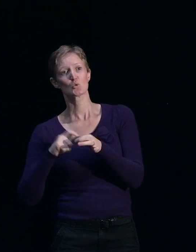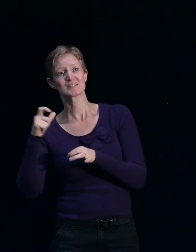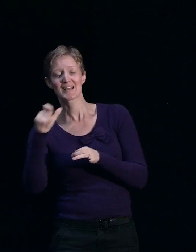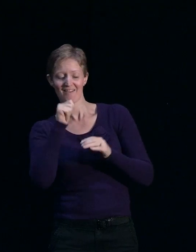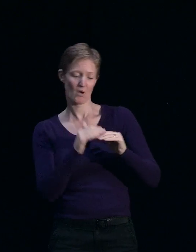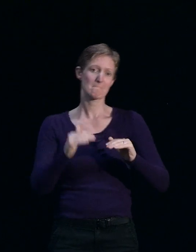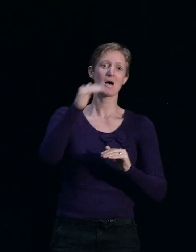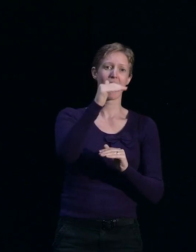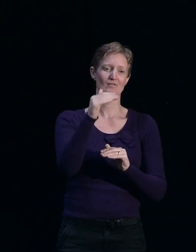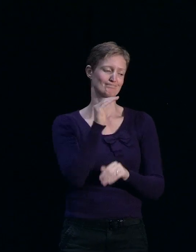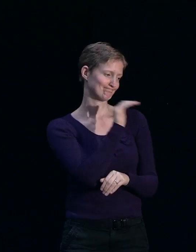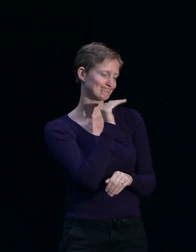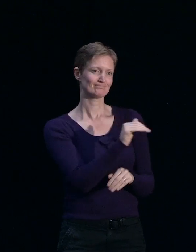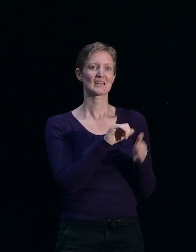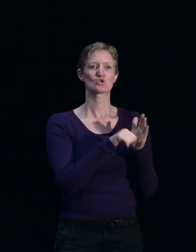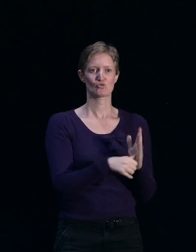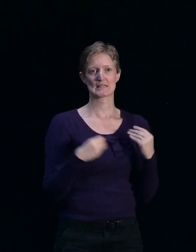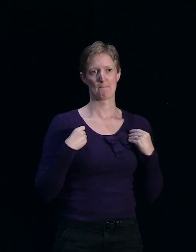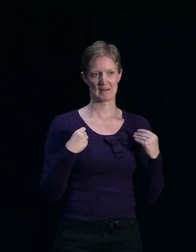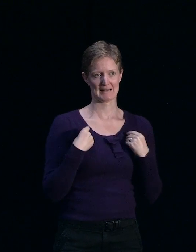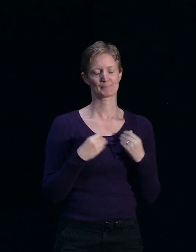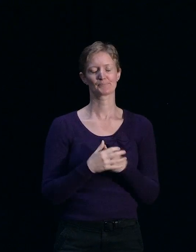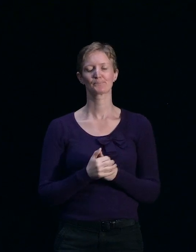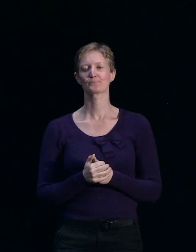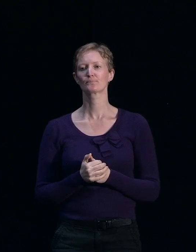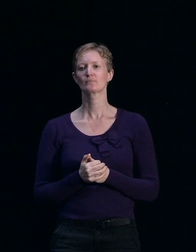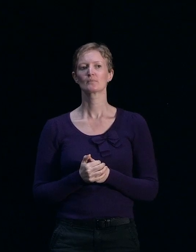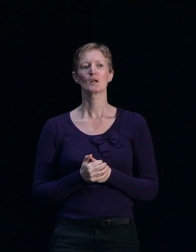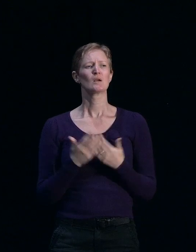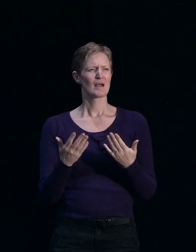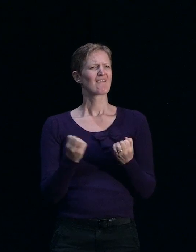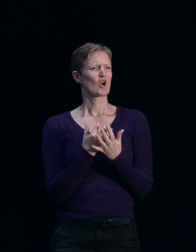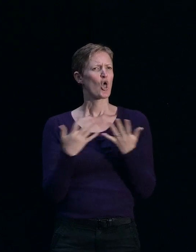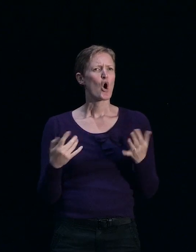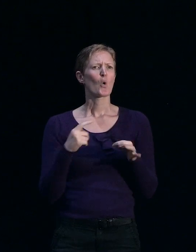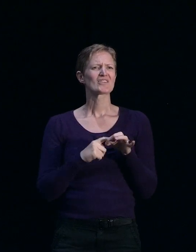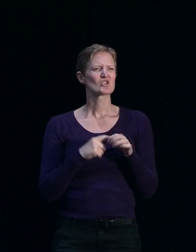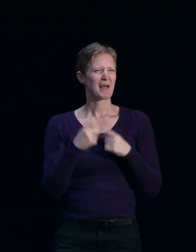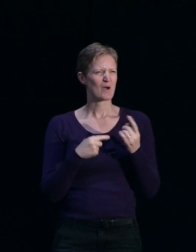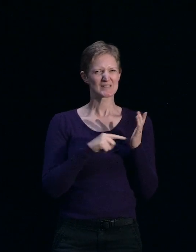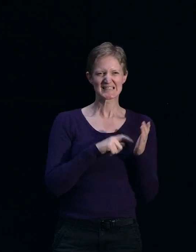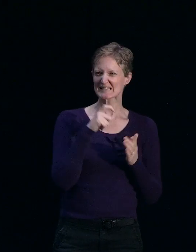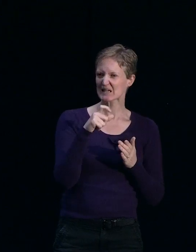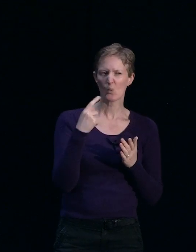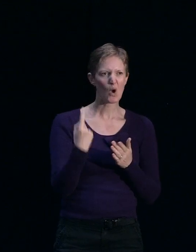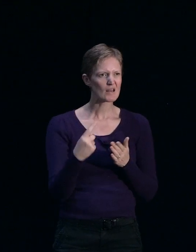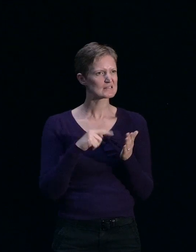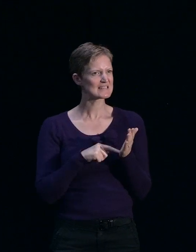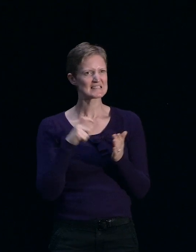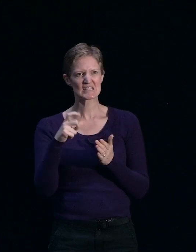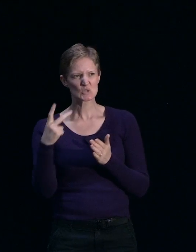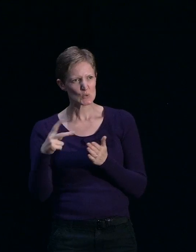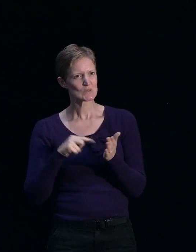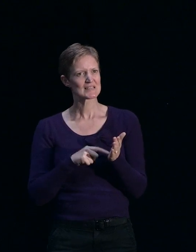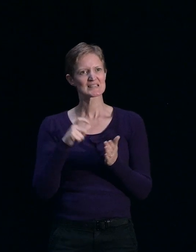Okay, great. Right, thank you very much. Now there's been a lot of questions around the technical categories, and whether or not they